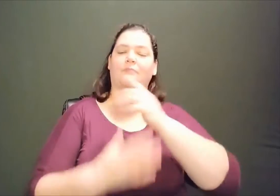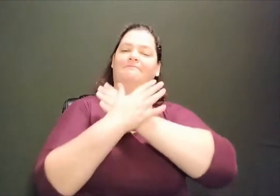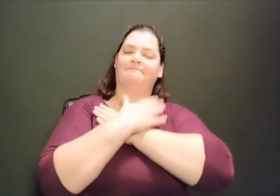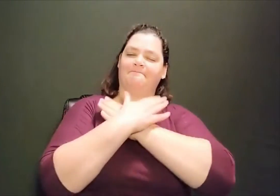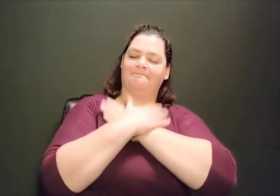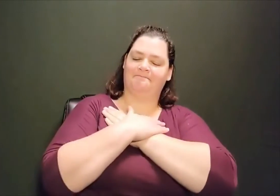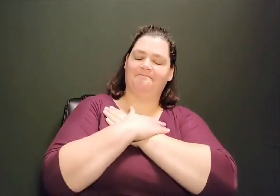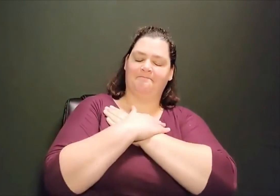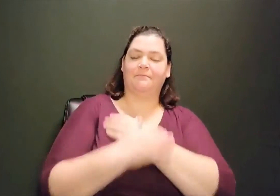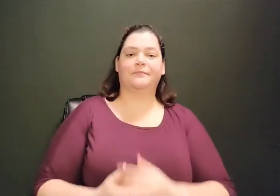Rest.